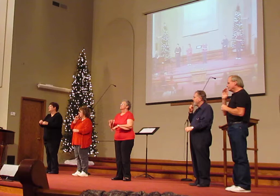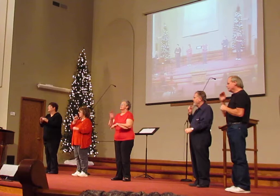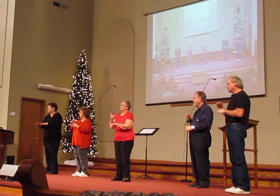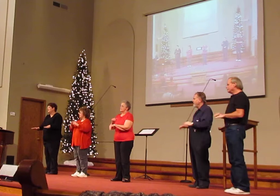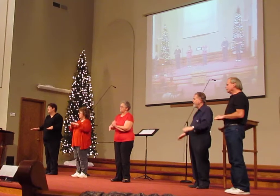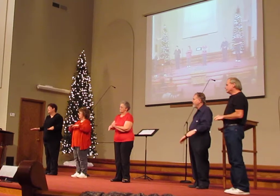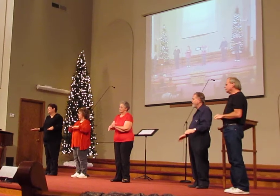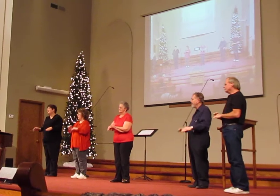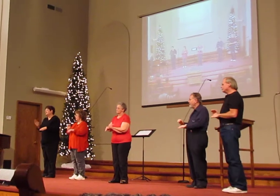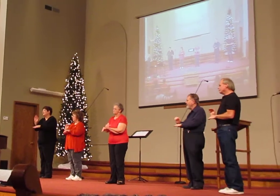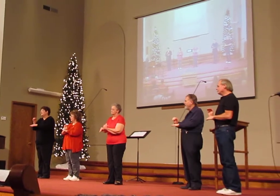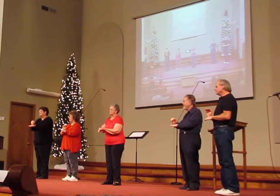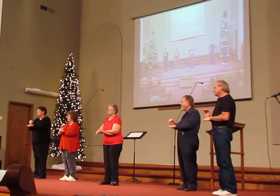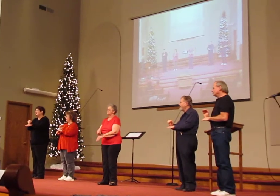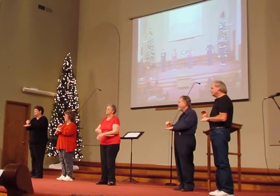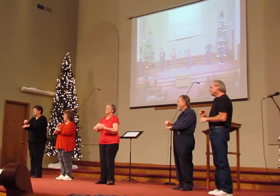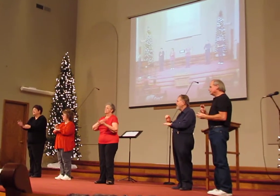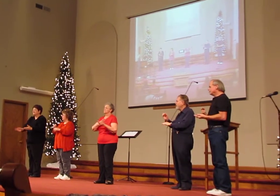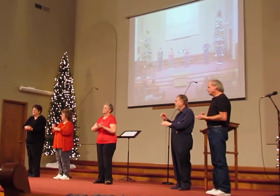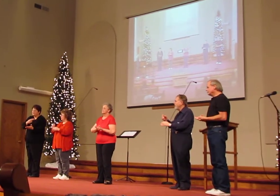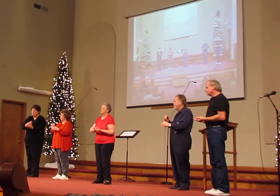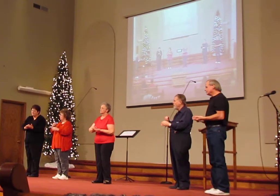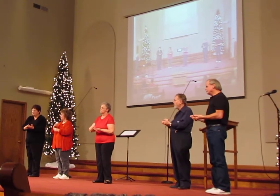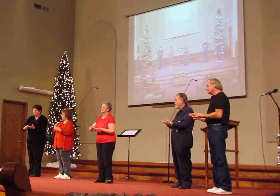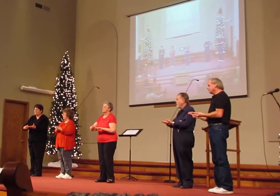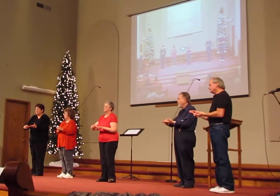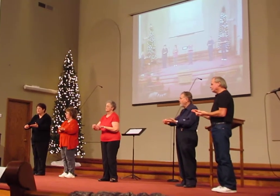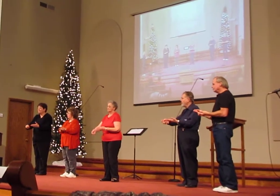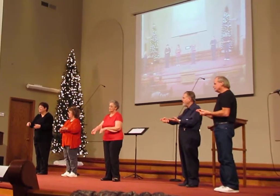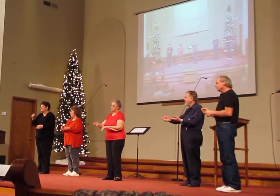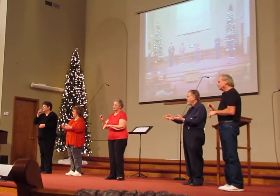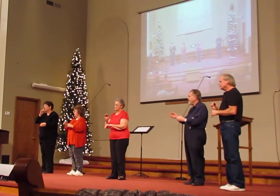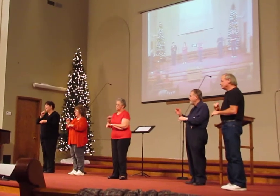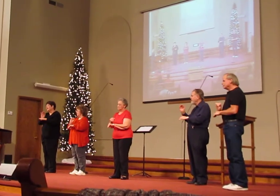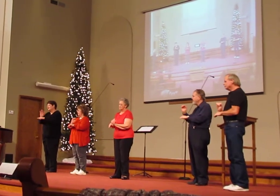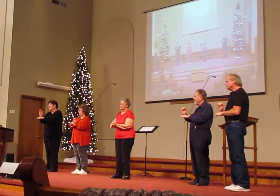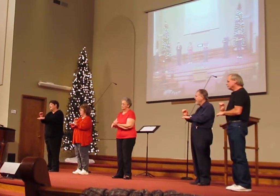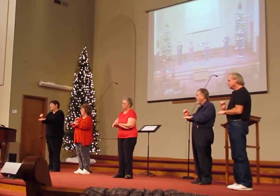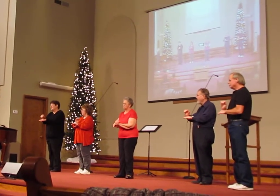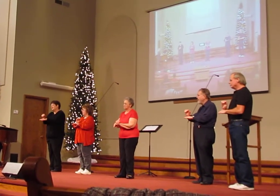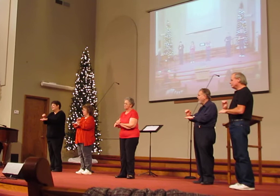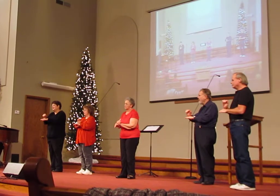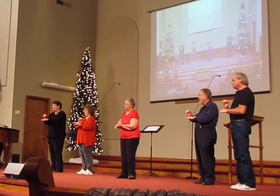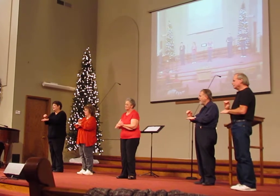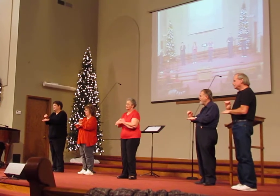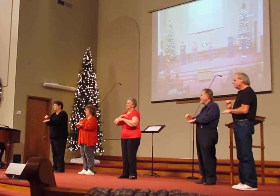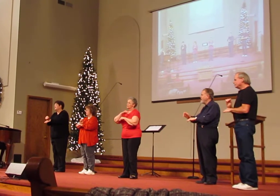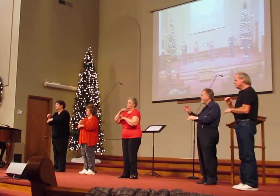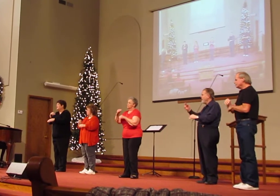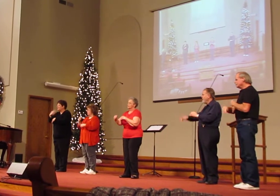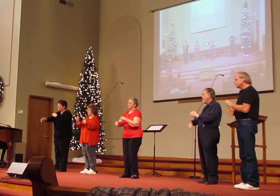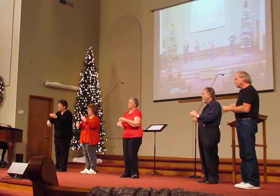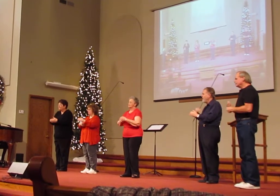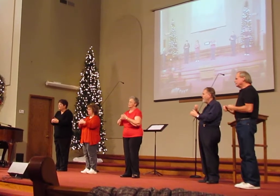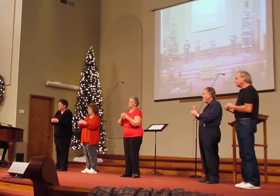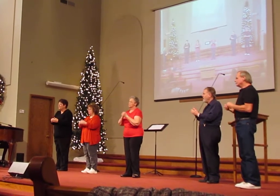Night, holy night, all